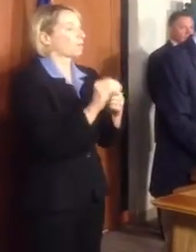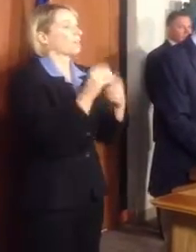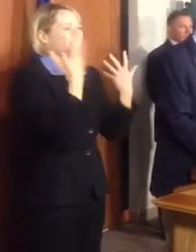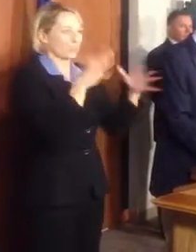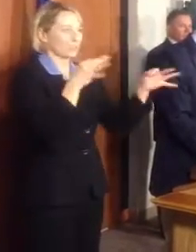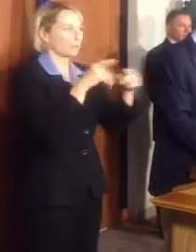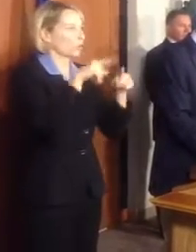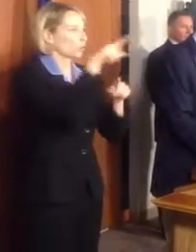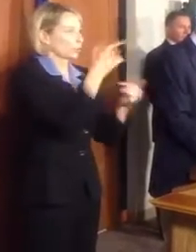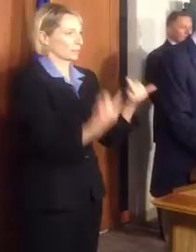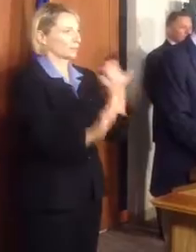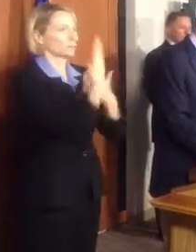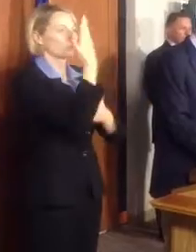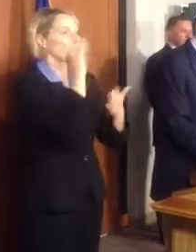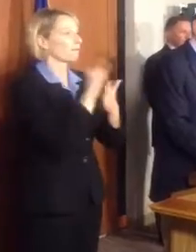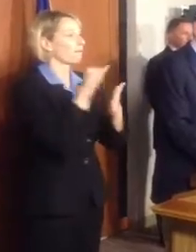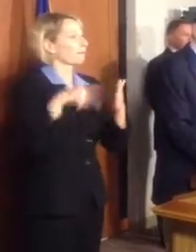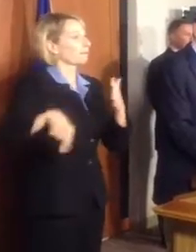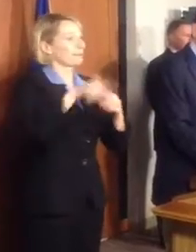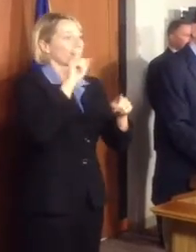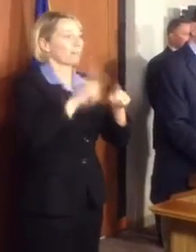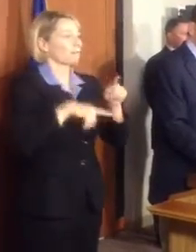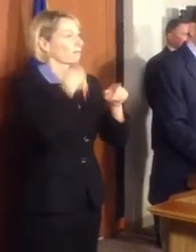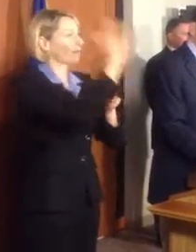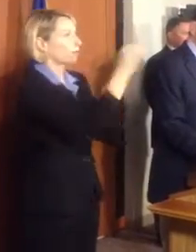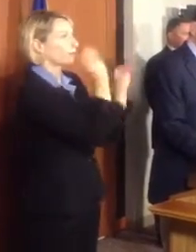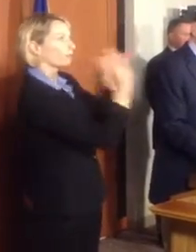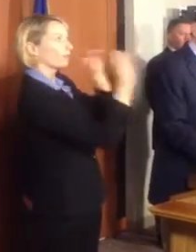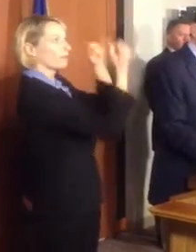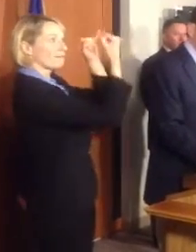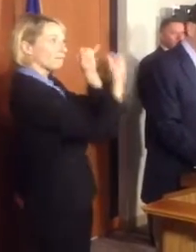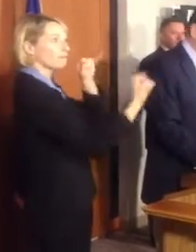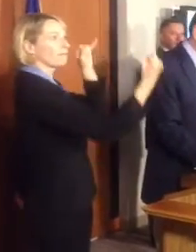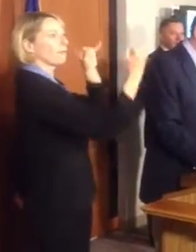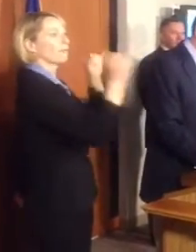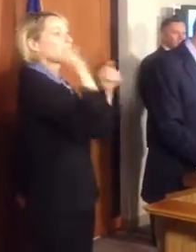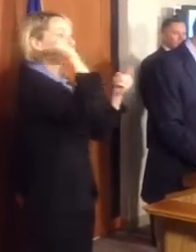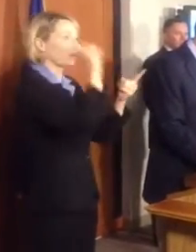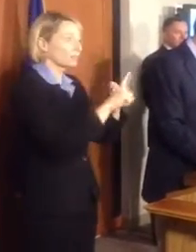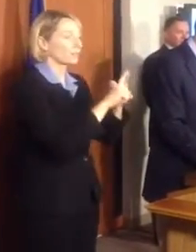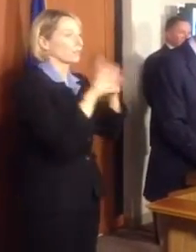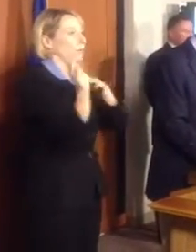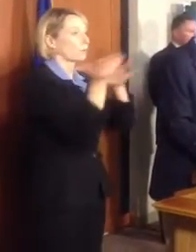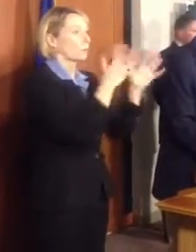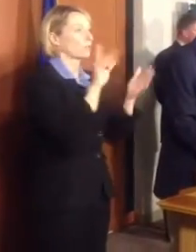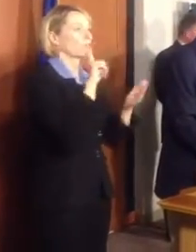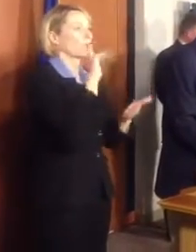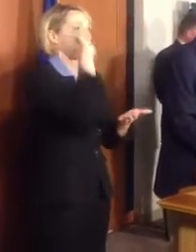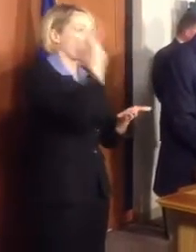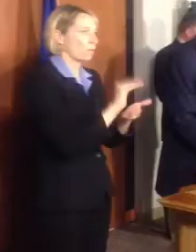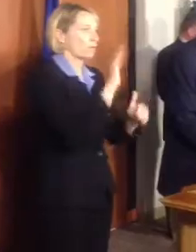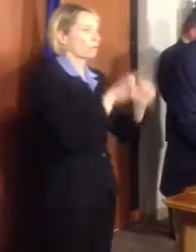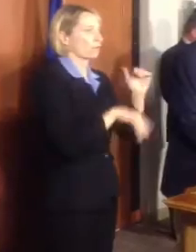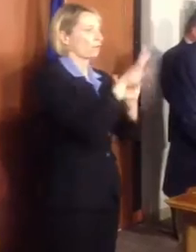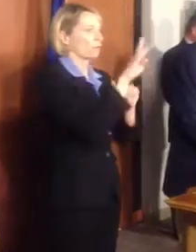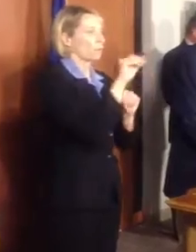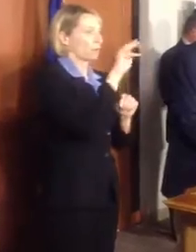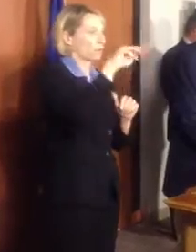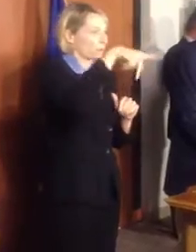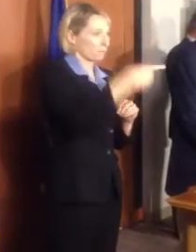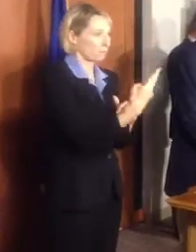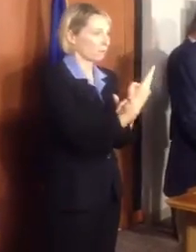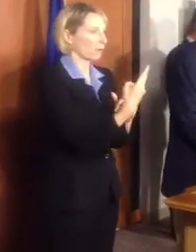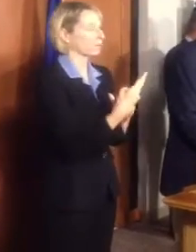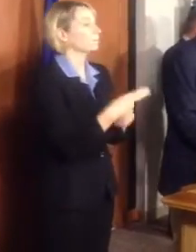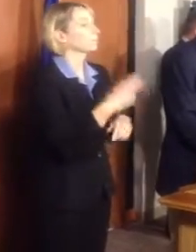efforts until the sustained winds drop lower than 40 miles an hour. If you lose your power,